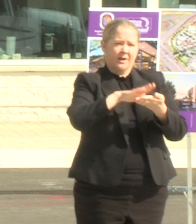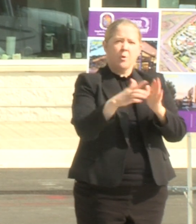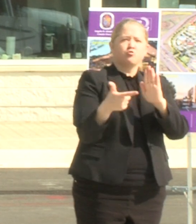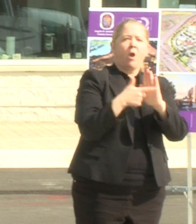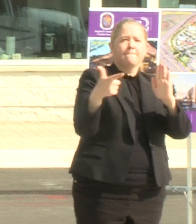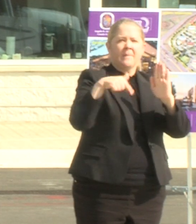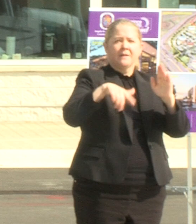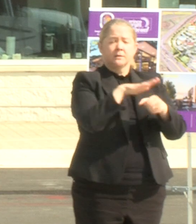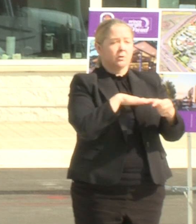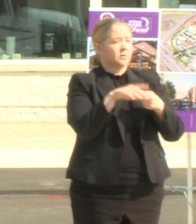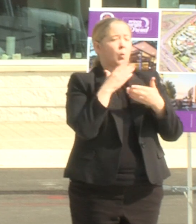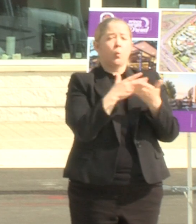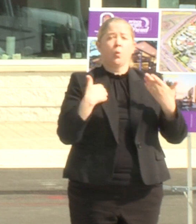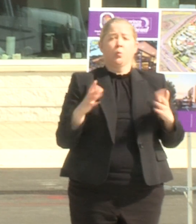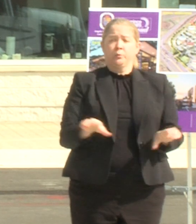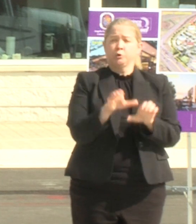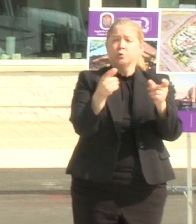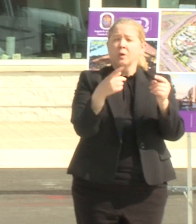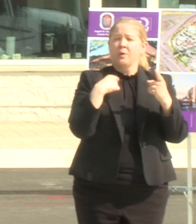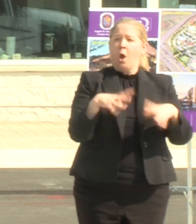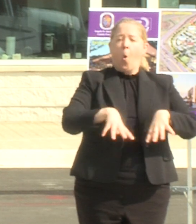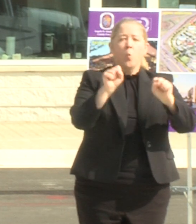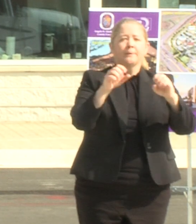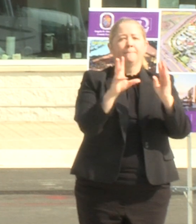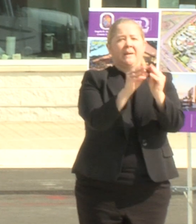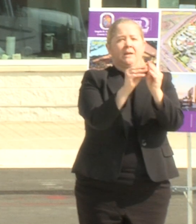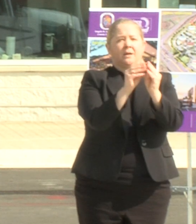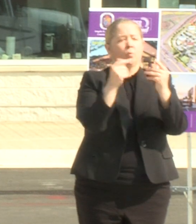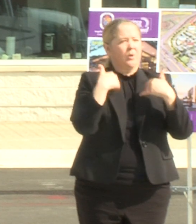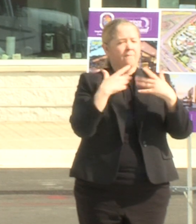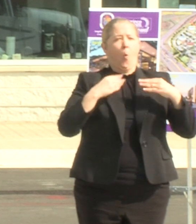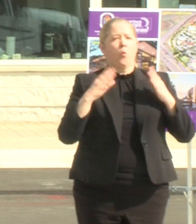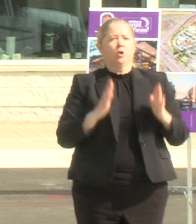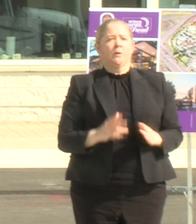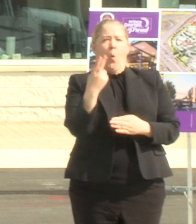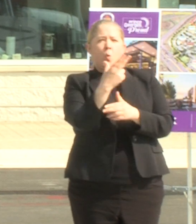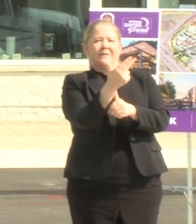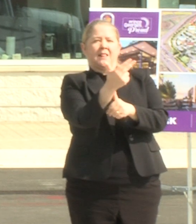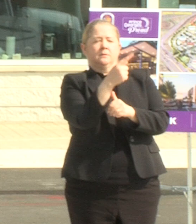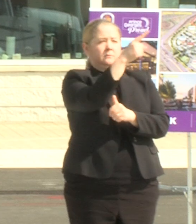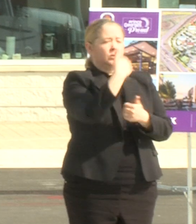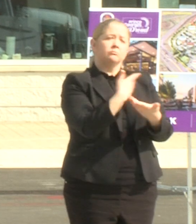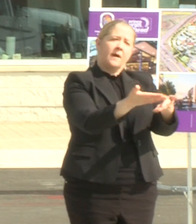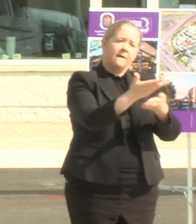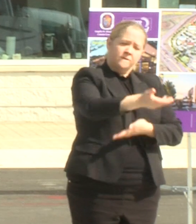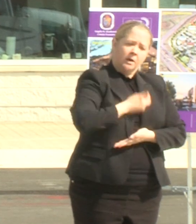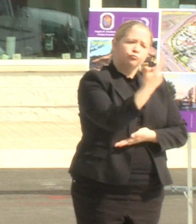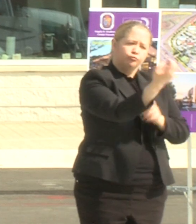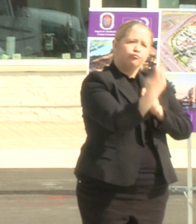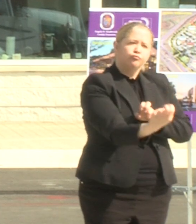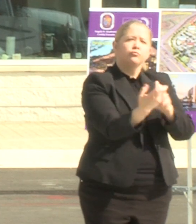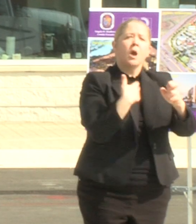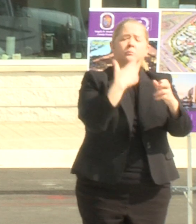we together hosted a meeting came together with the owners of the hotel invited them to sit down and speak with us and told